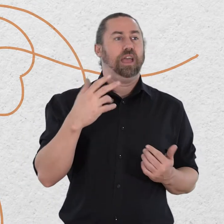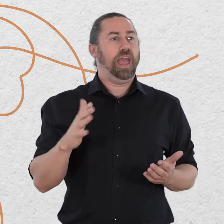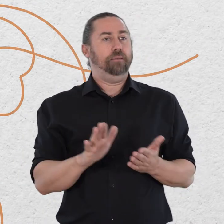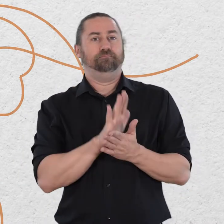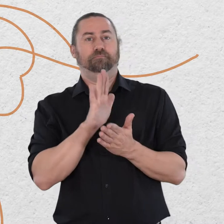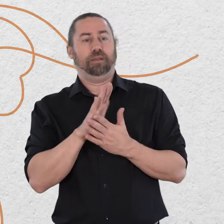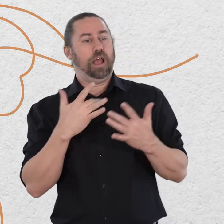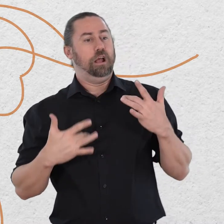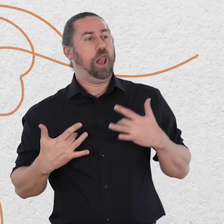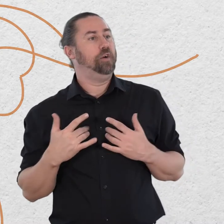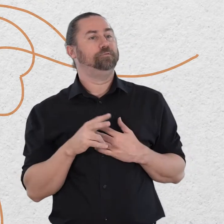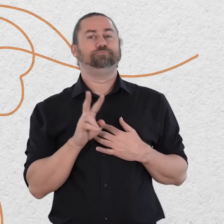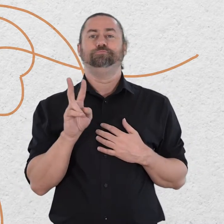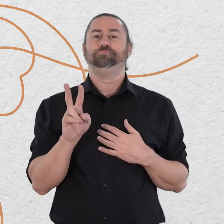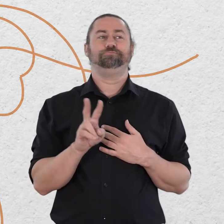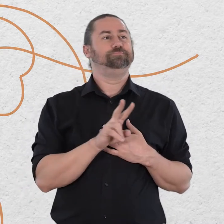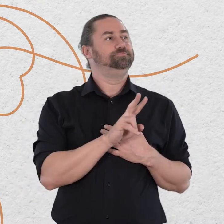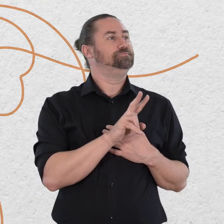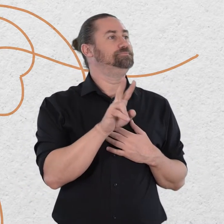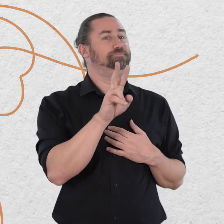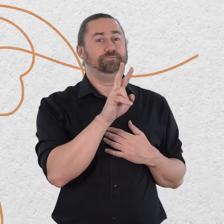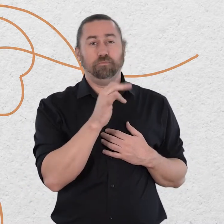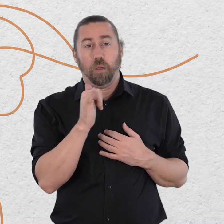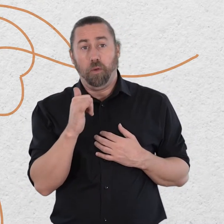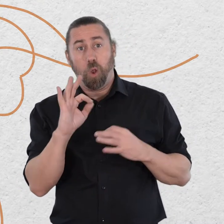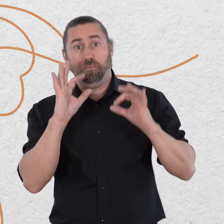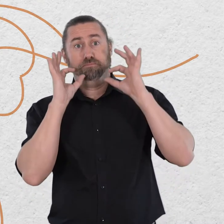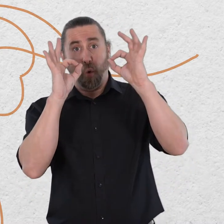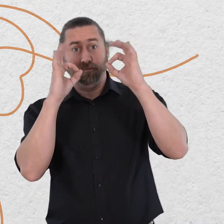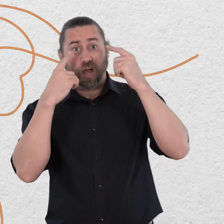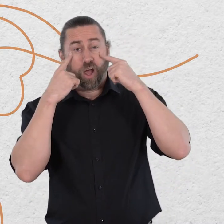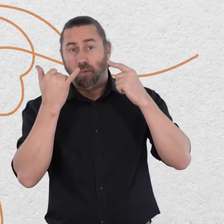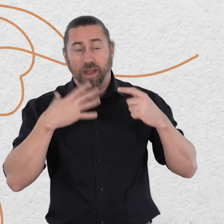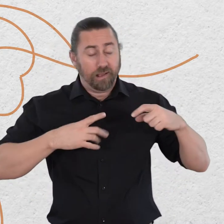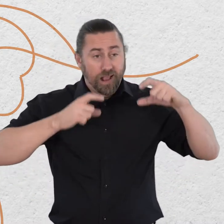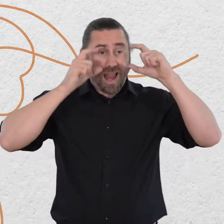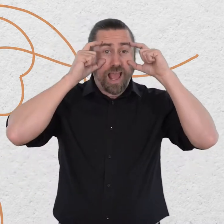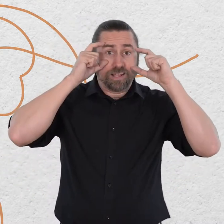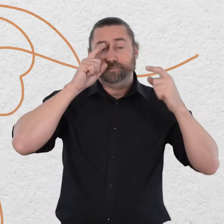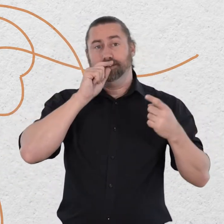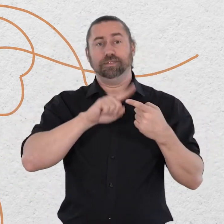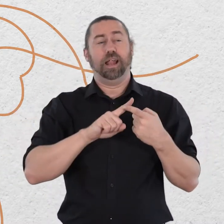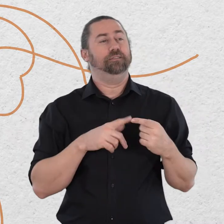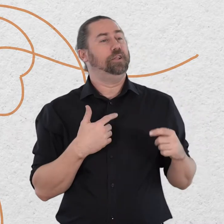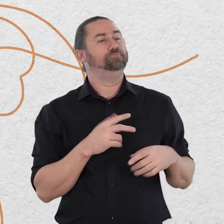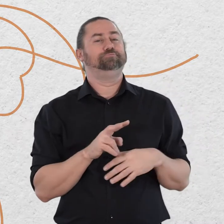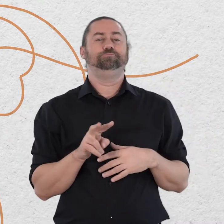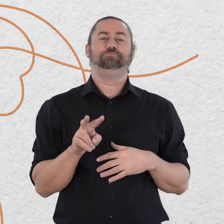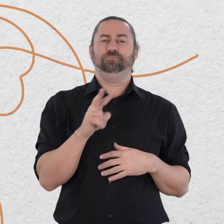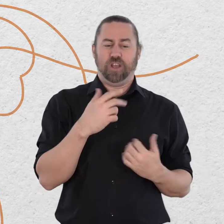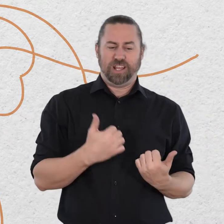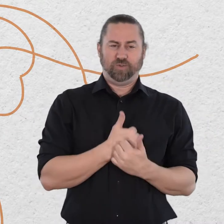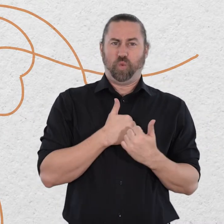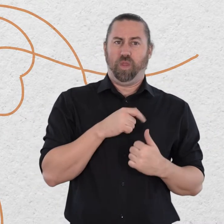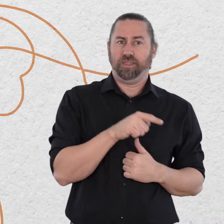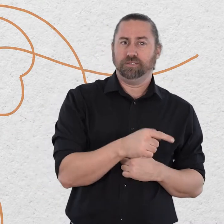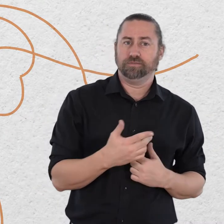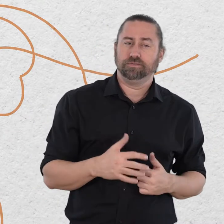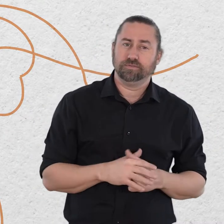even though your eyesight's not perfect and you need glasses and out of all of these